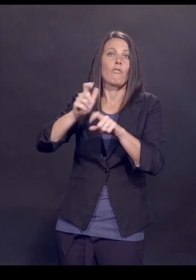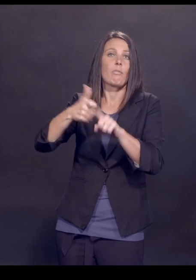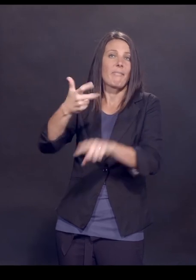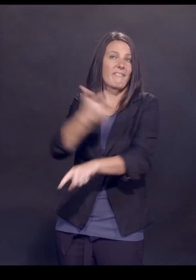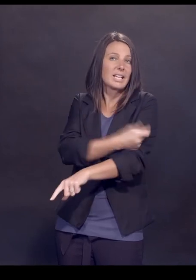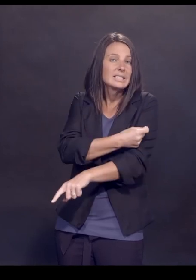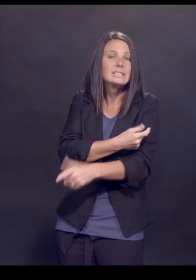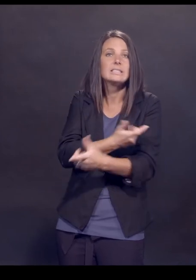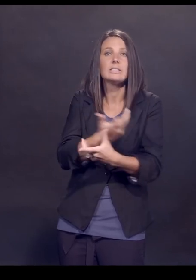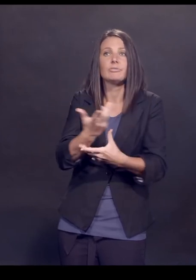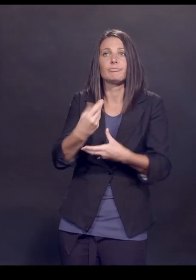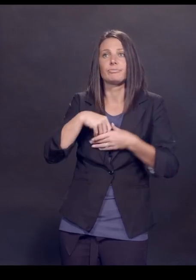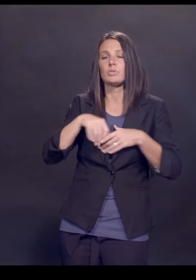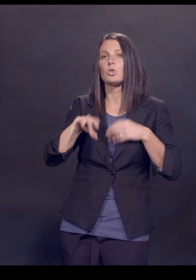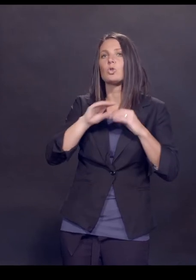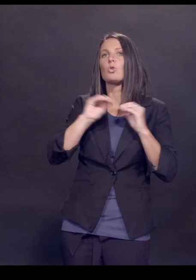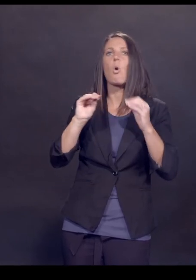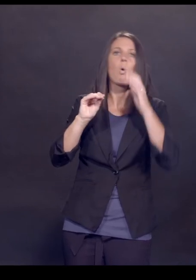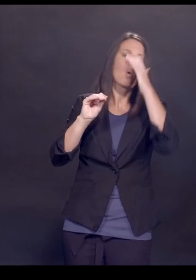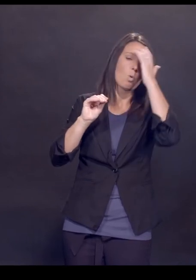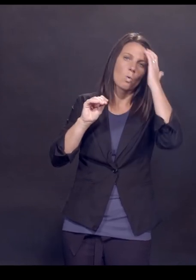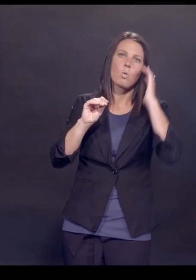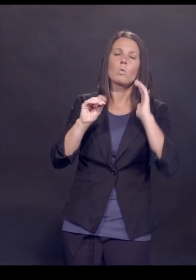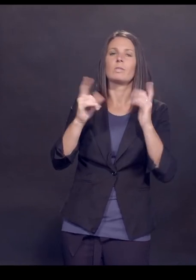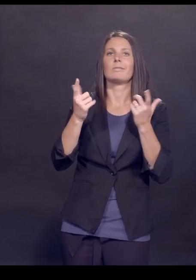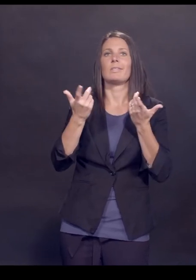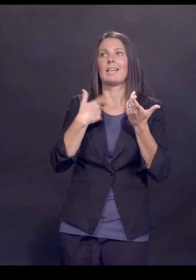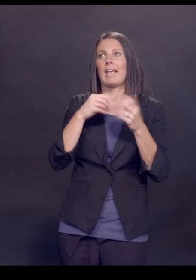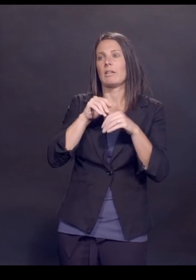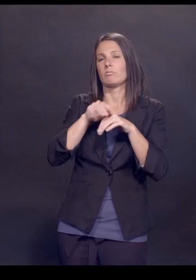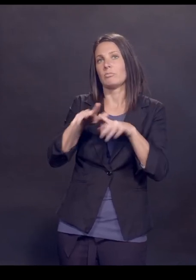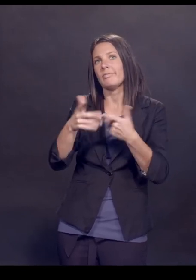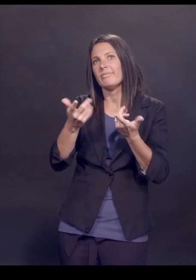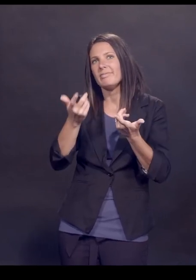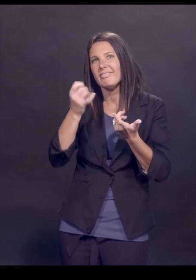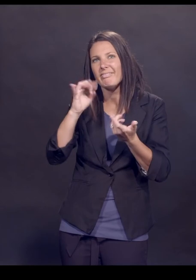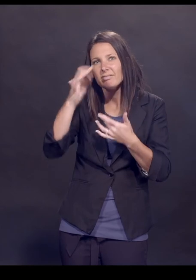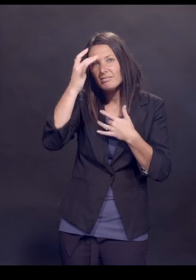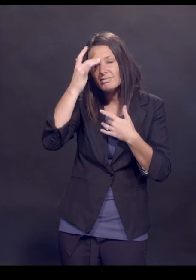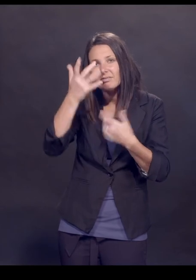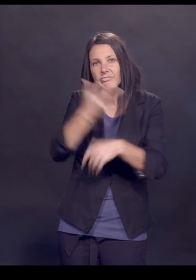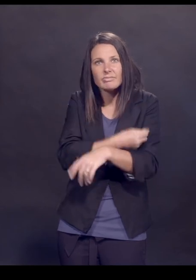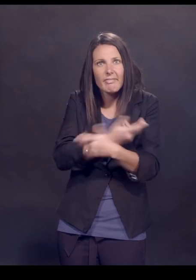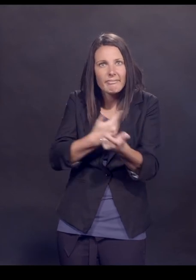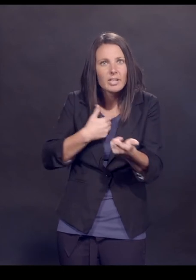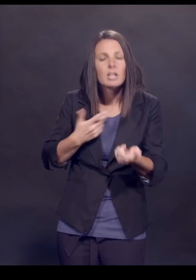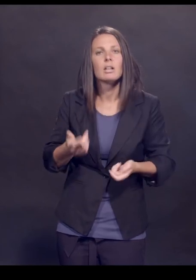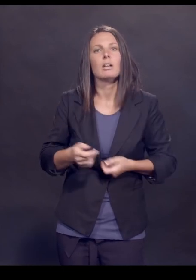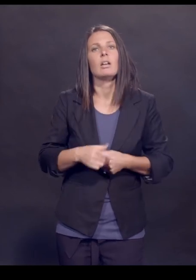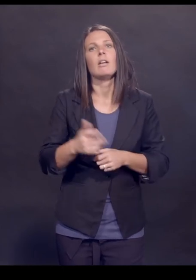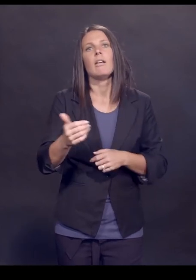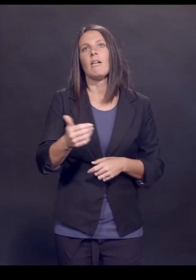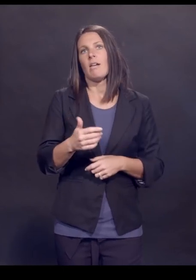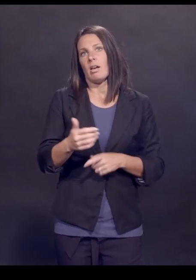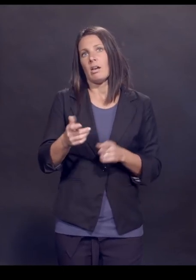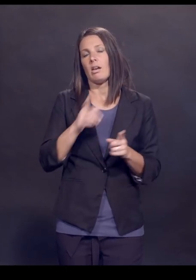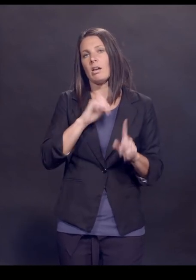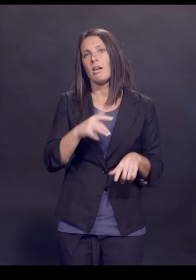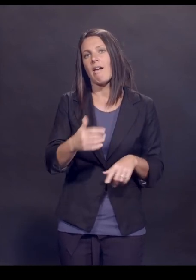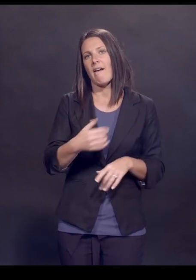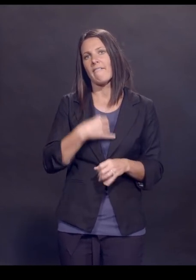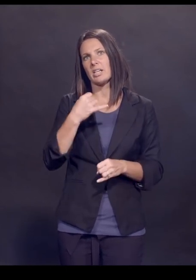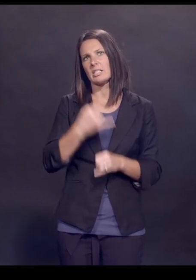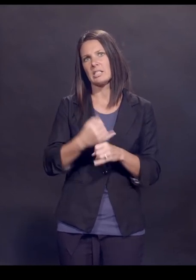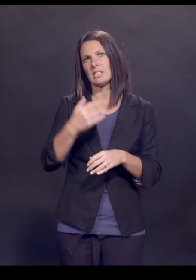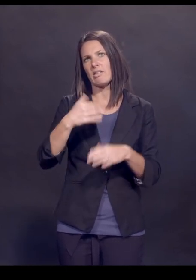transmissible elements from someone who is vaccinated. Well, think there was actually an institution in Florida that prohibited,